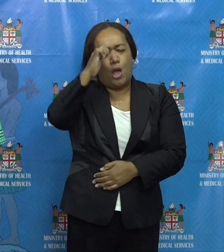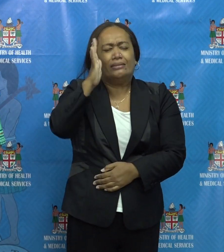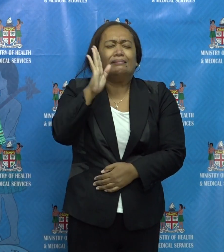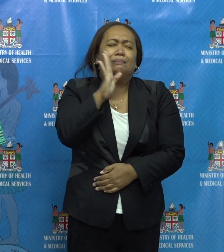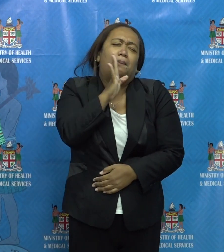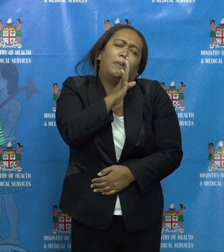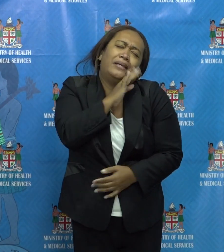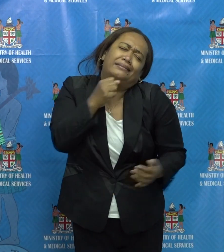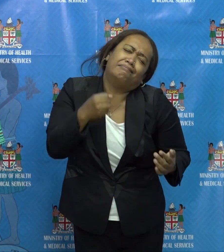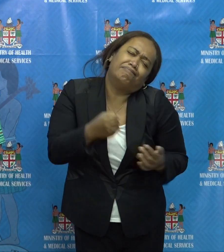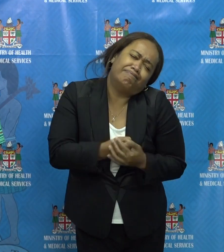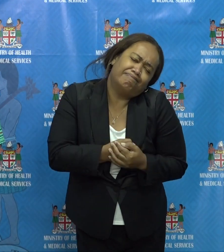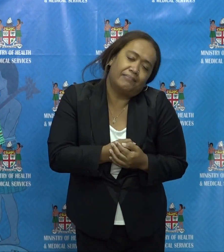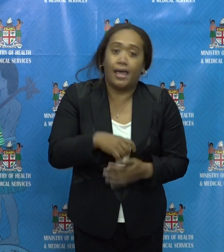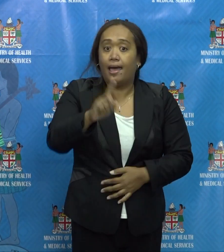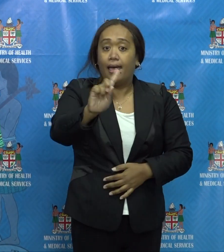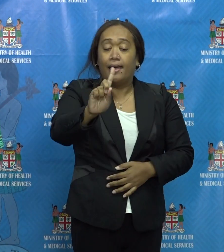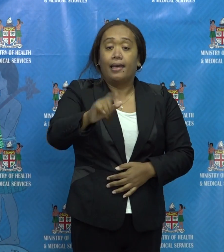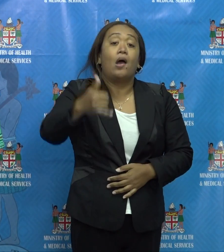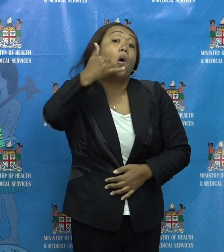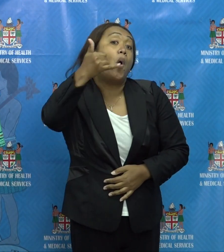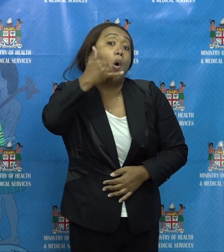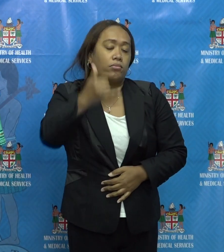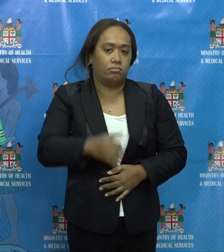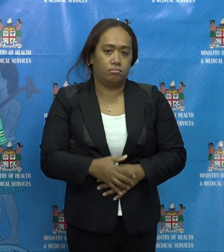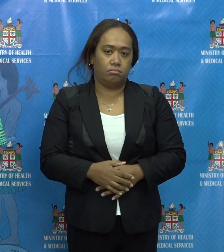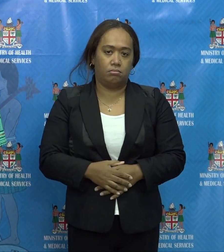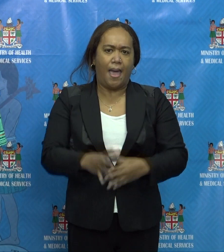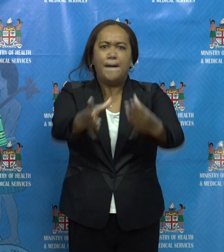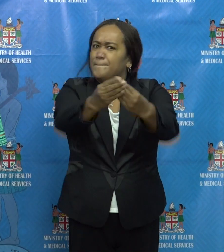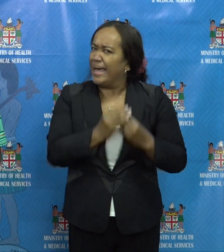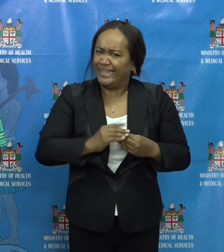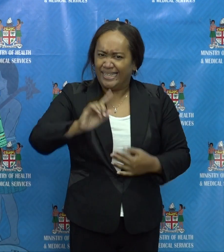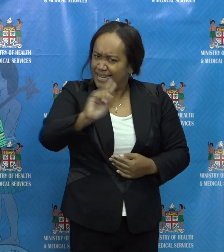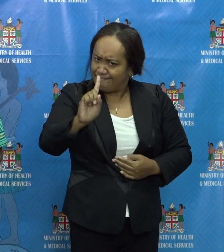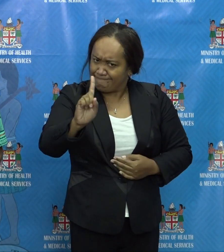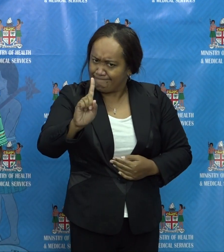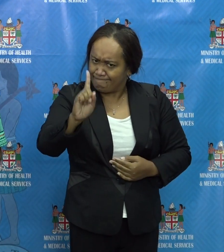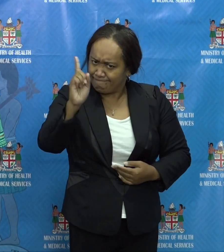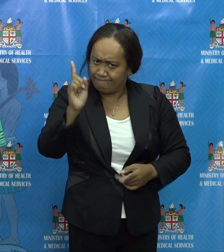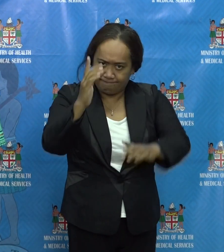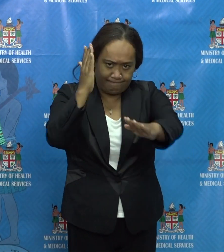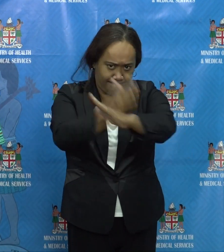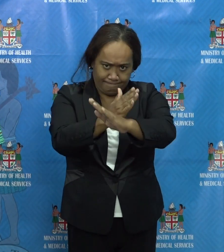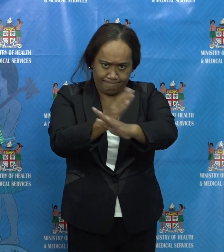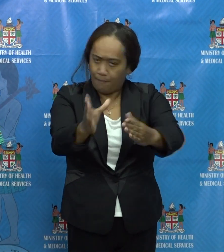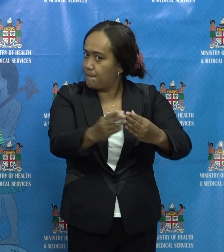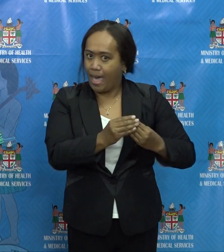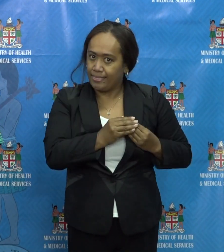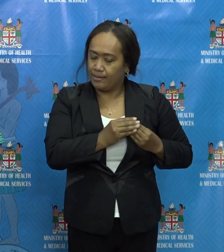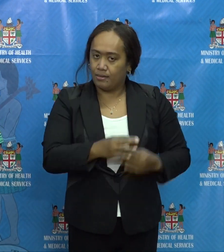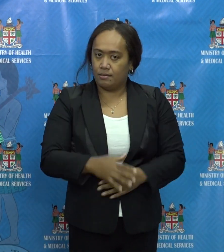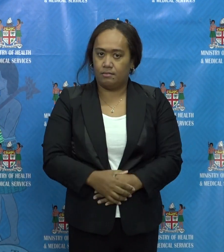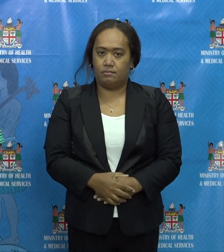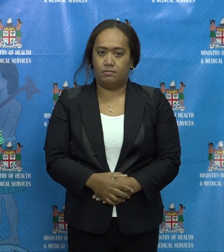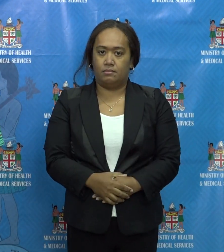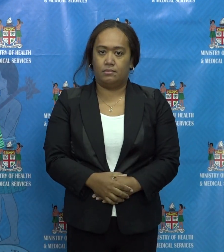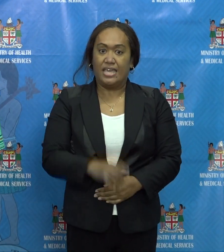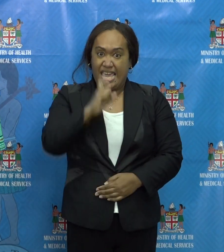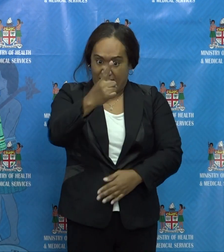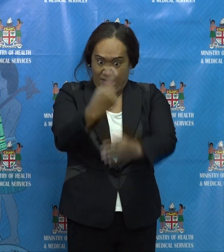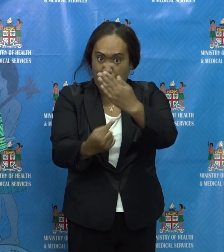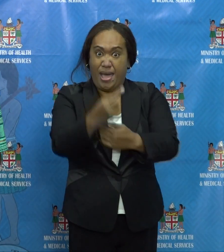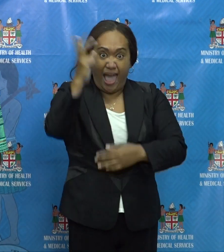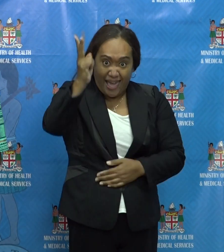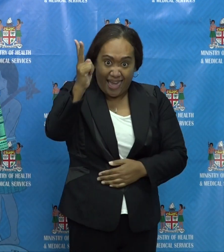call them. Do not have parties. Reckless celebrations at the end of lockdown will give us no choice but to